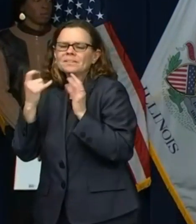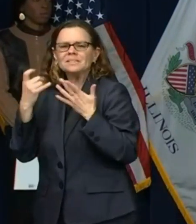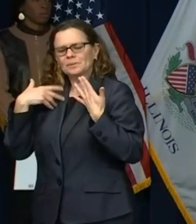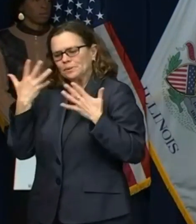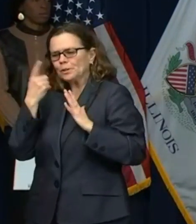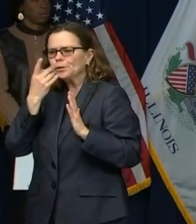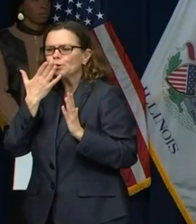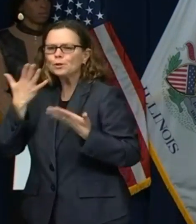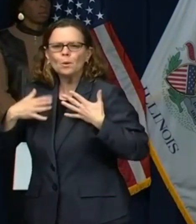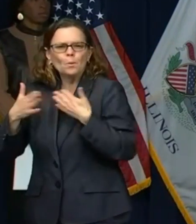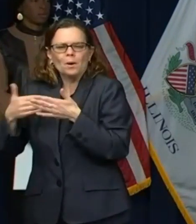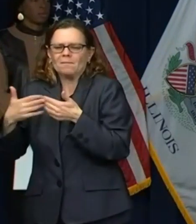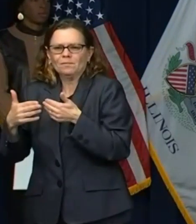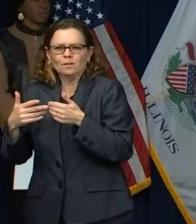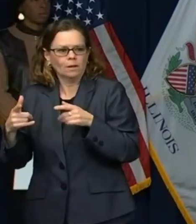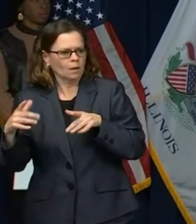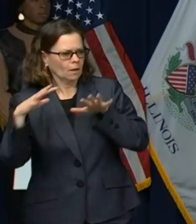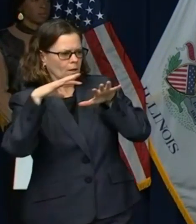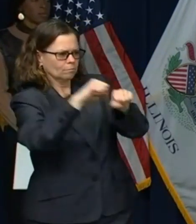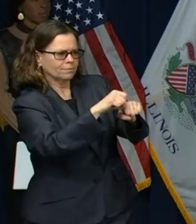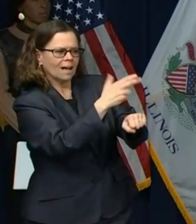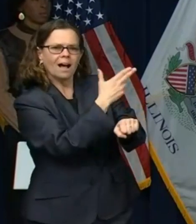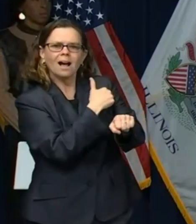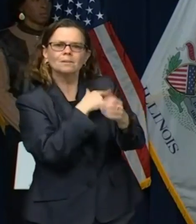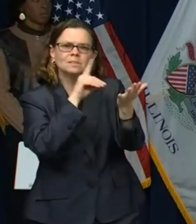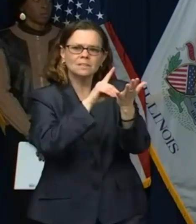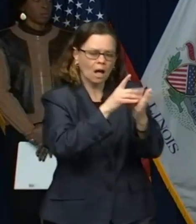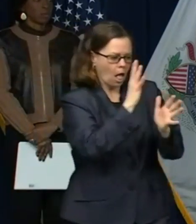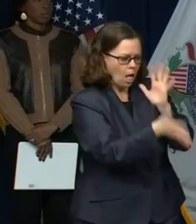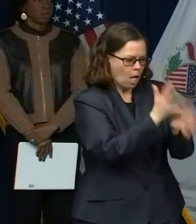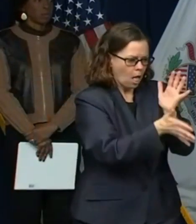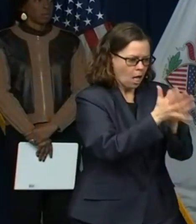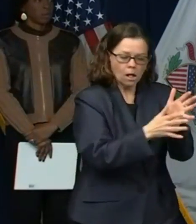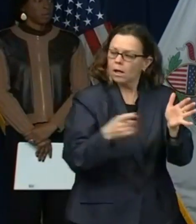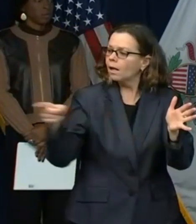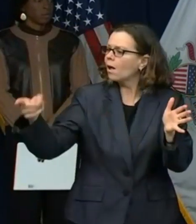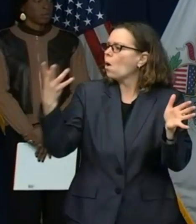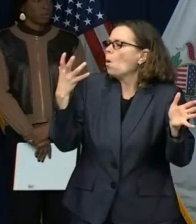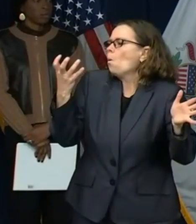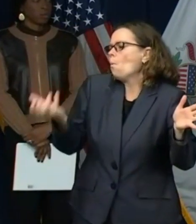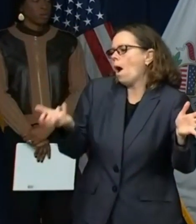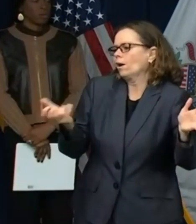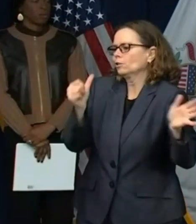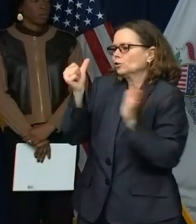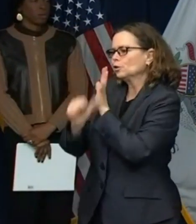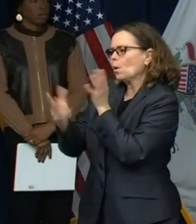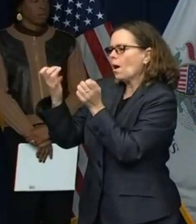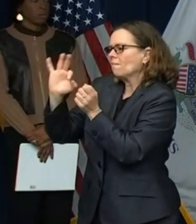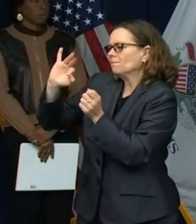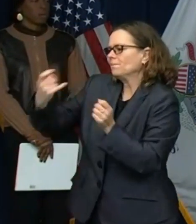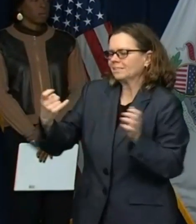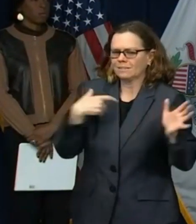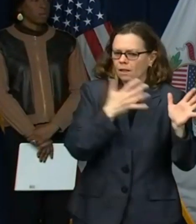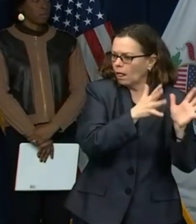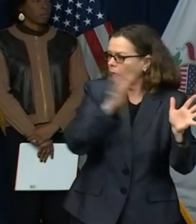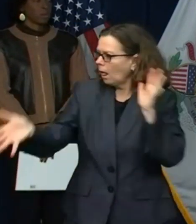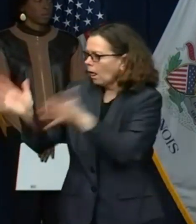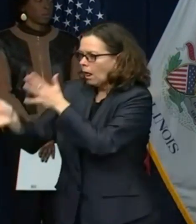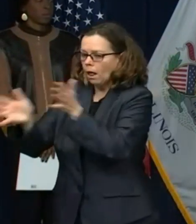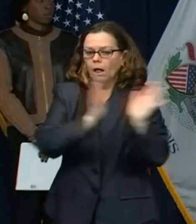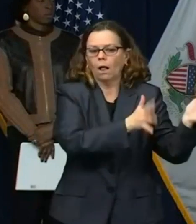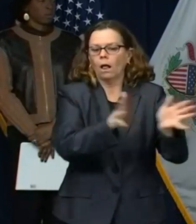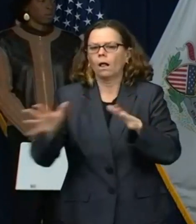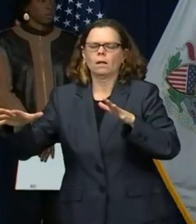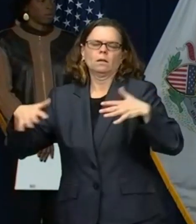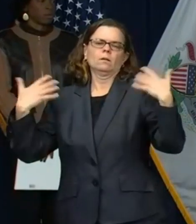because there are no hospital beds or ICU beds available. So, we're trying to manage all those things, but I absolutely recognize the difference